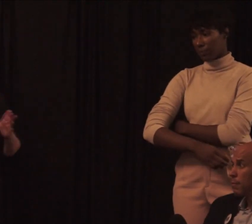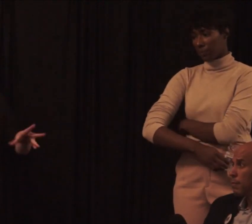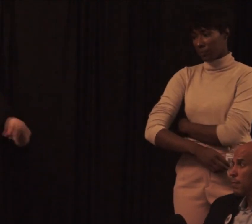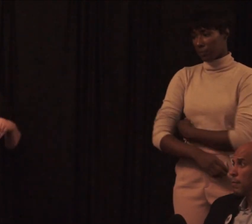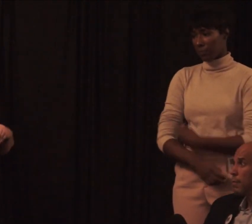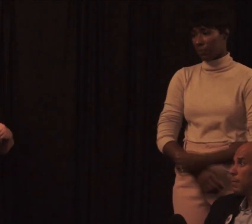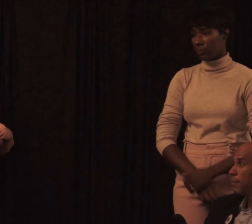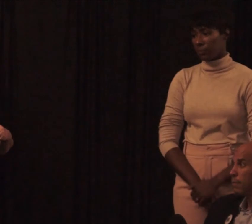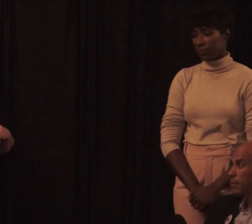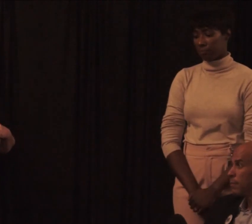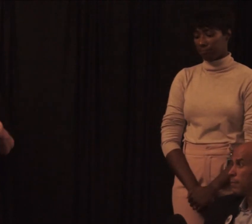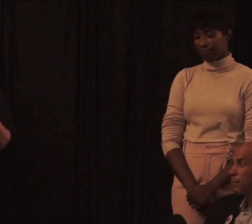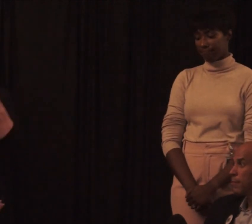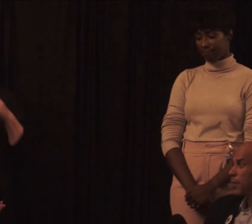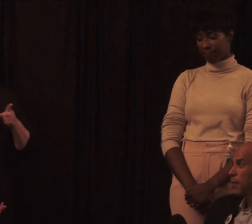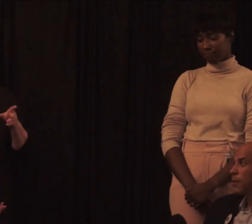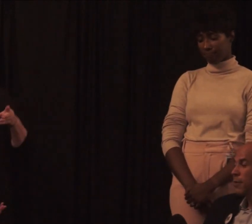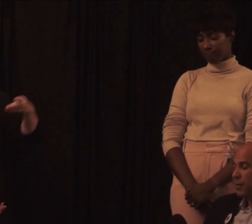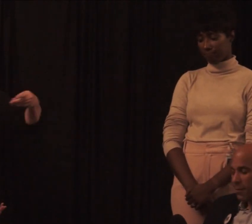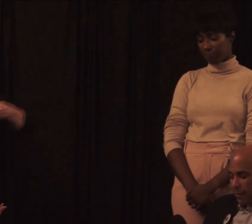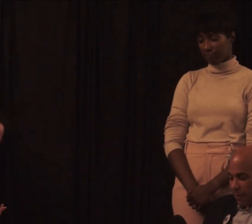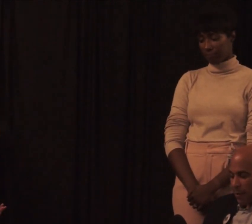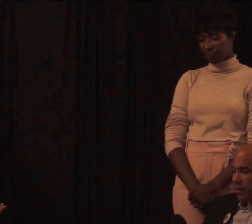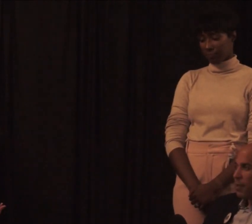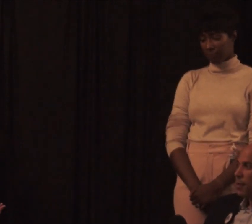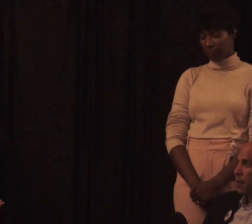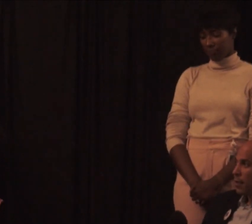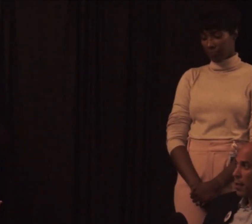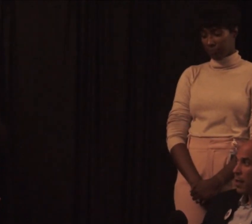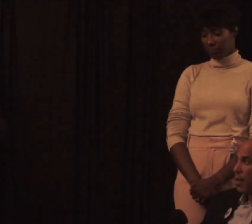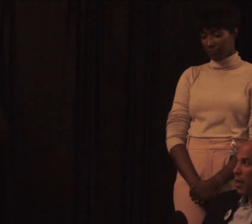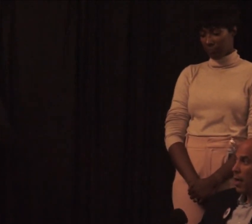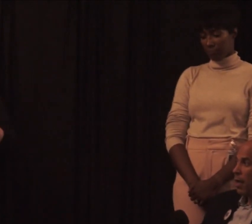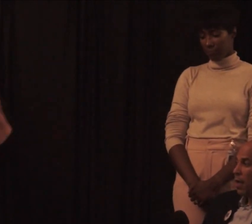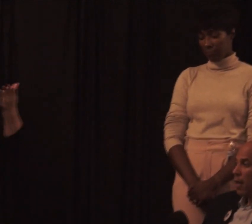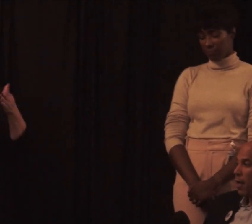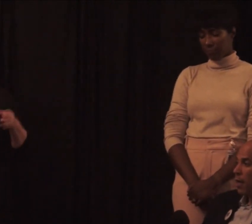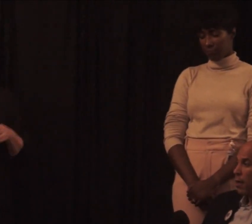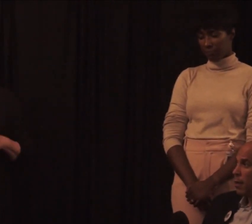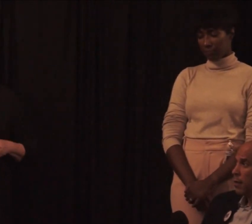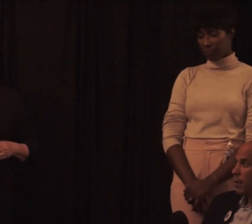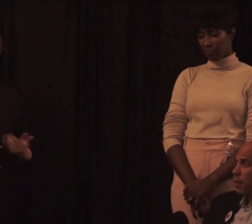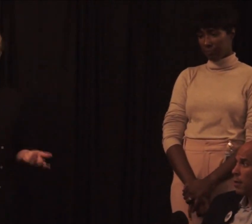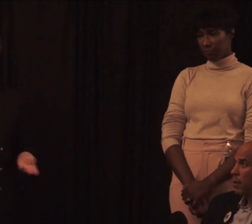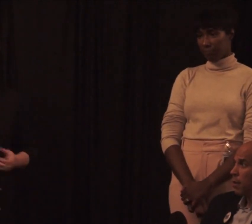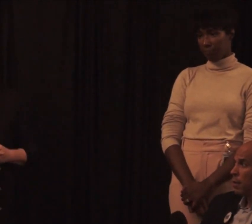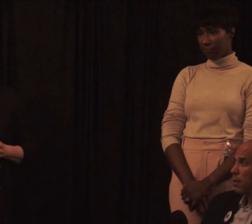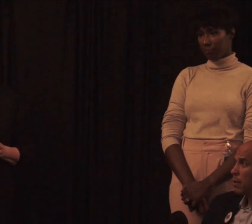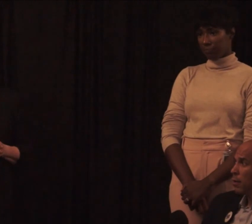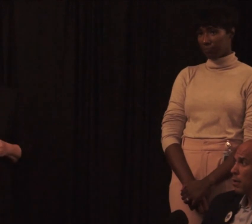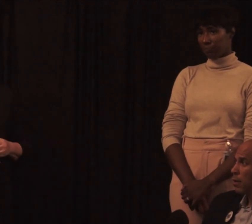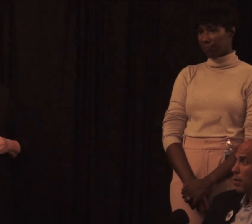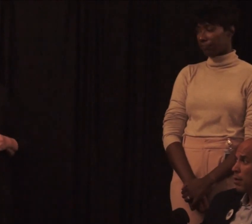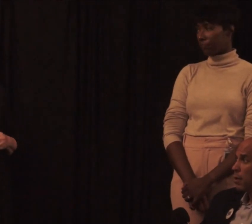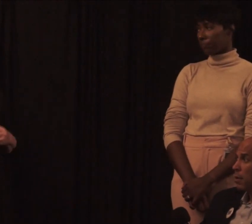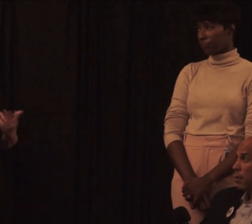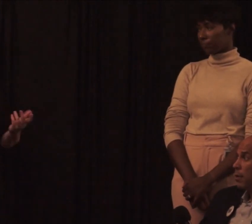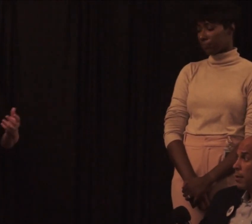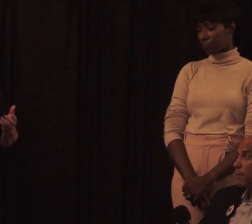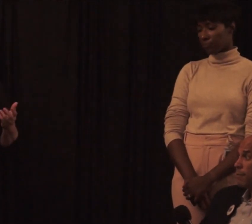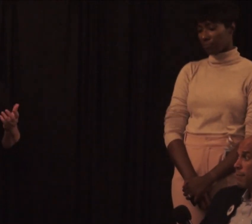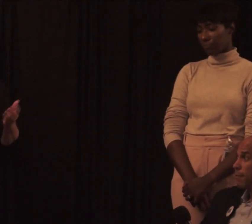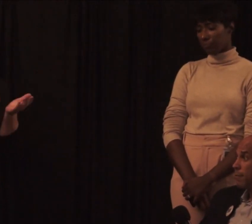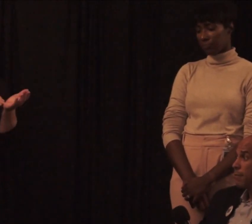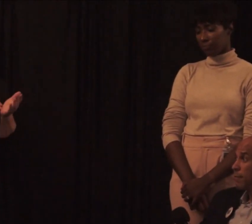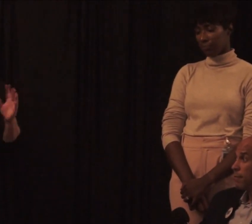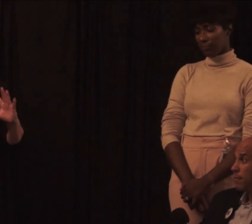reimbursement doesn't offset what it costs to deliver care. And so, I mean, as physicians, as a group, we're trying to understand we believe in all that. We